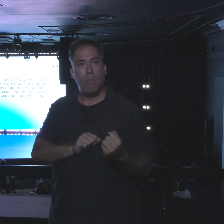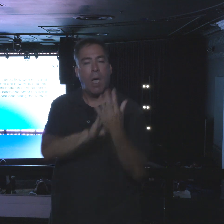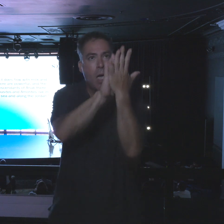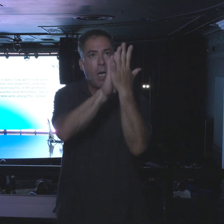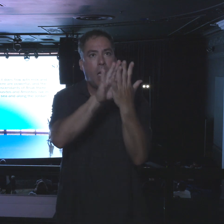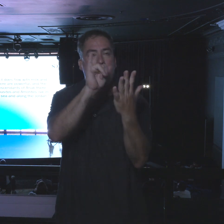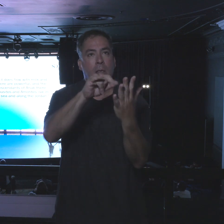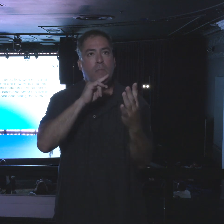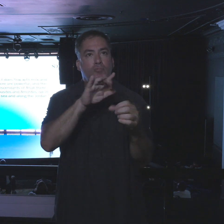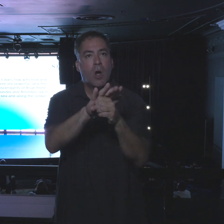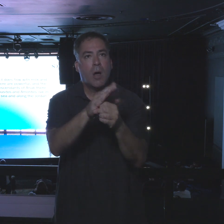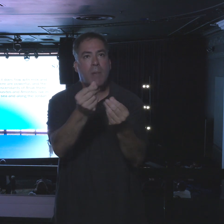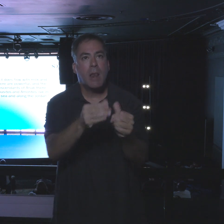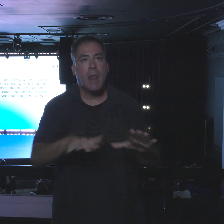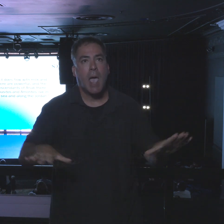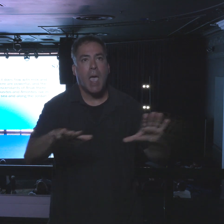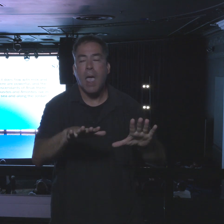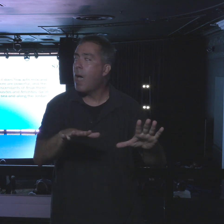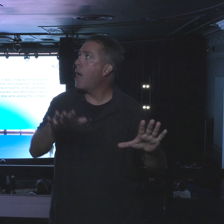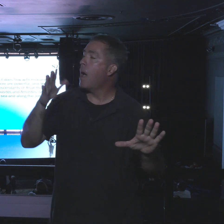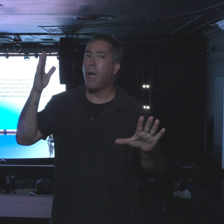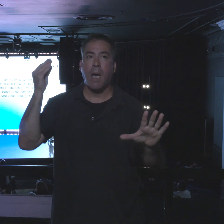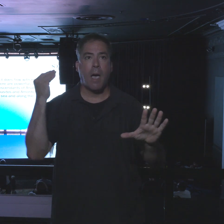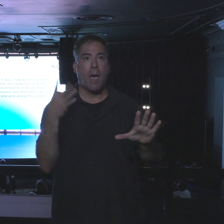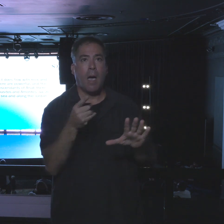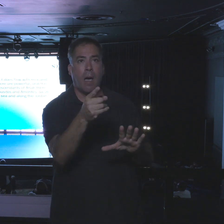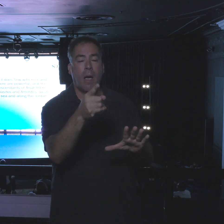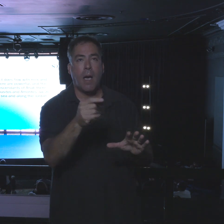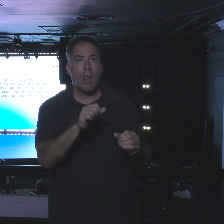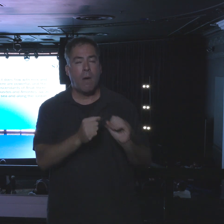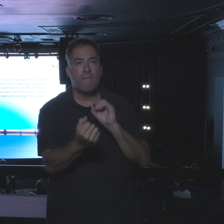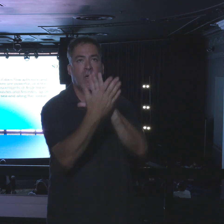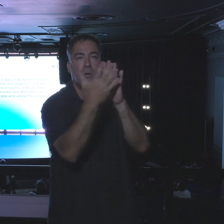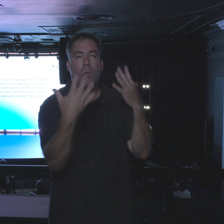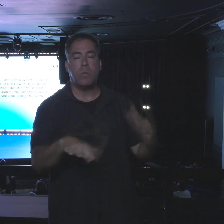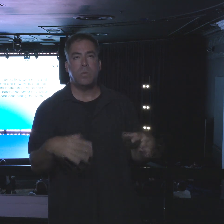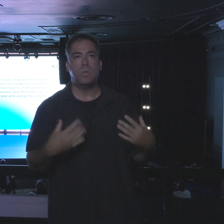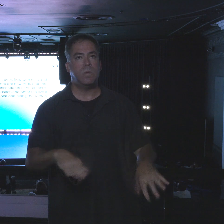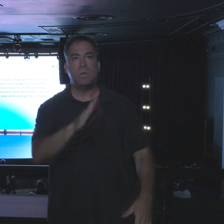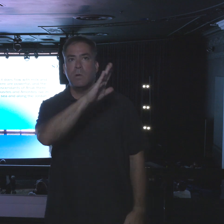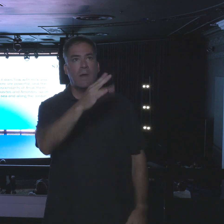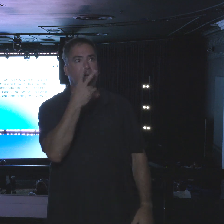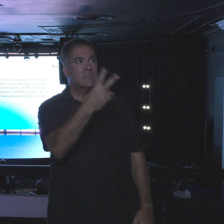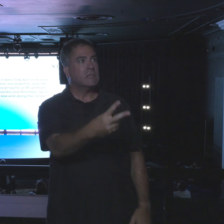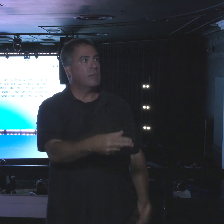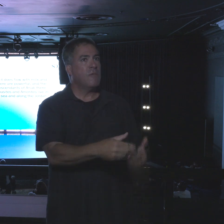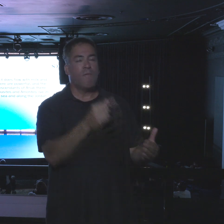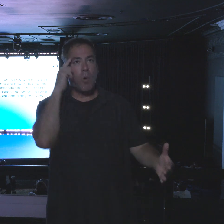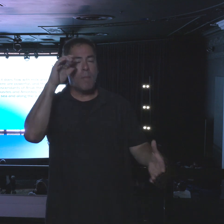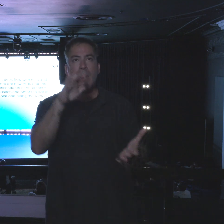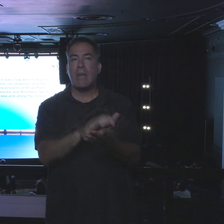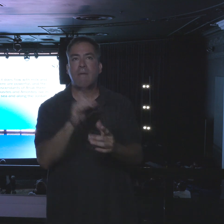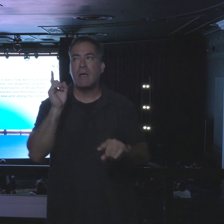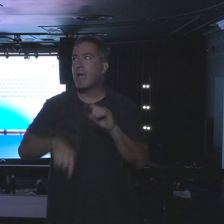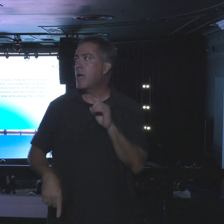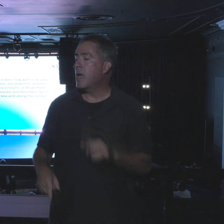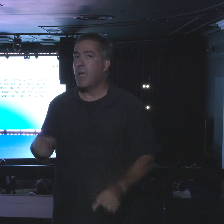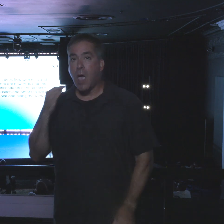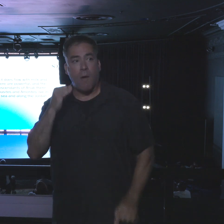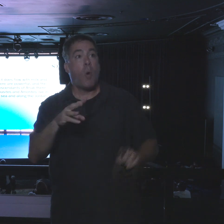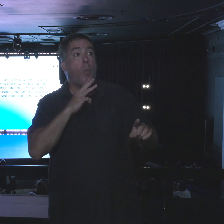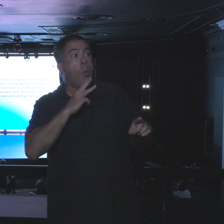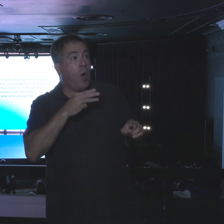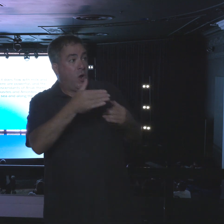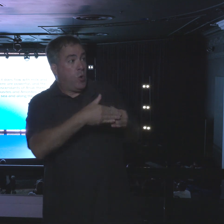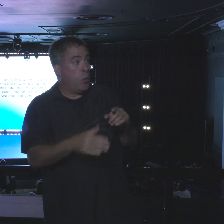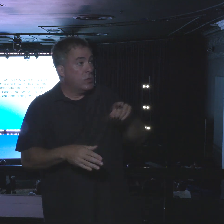this promised land and they're facing what they've never faced before. Everywhere they went. If they went by the sea,